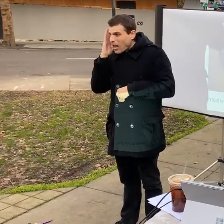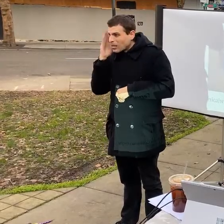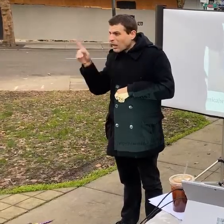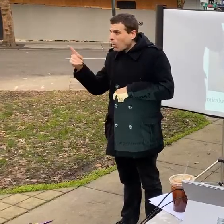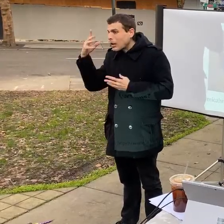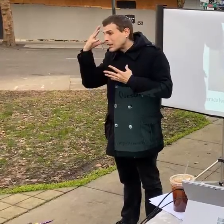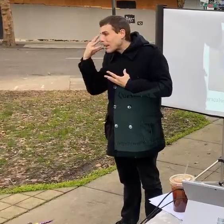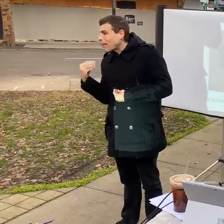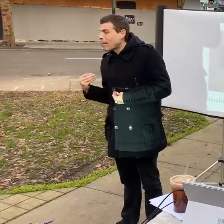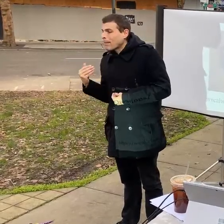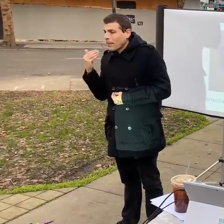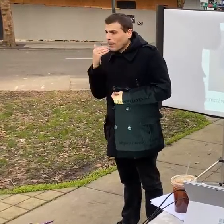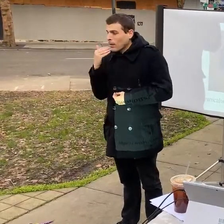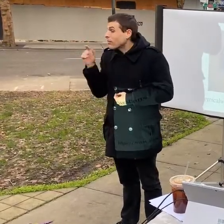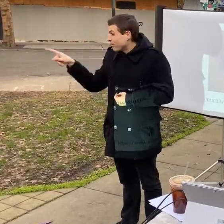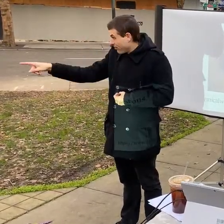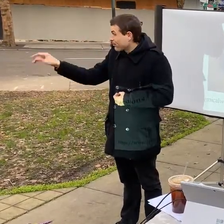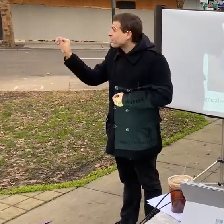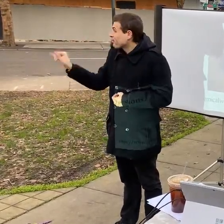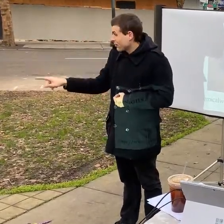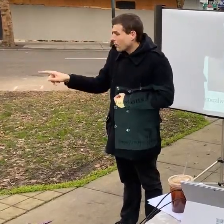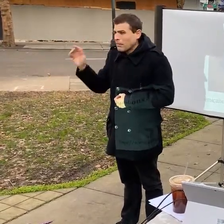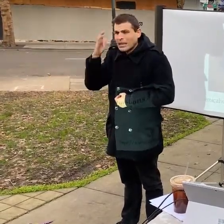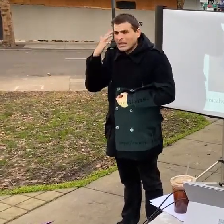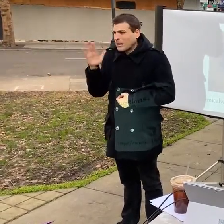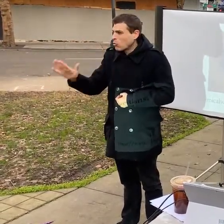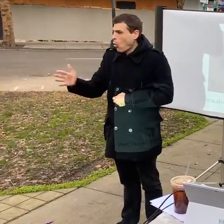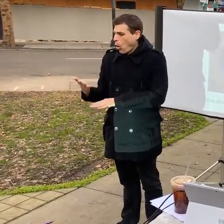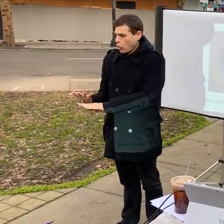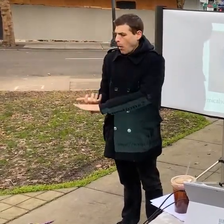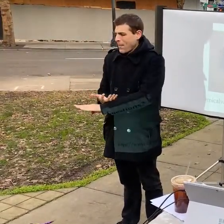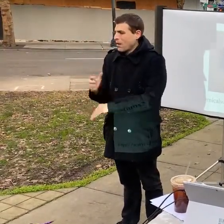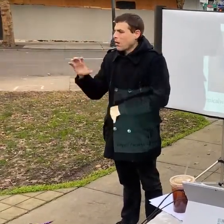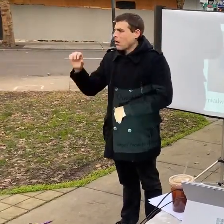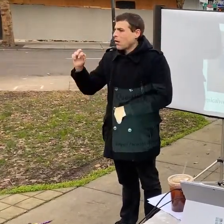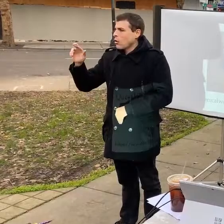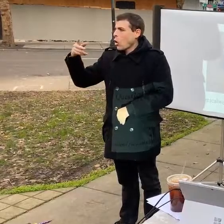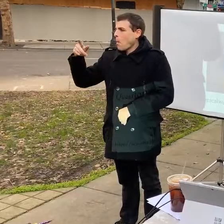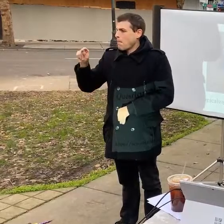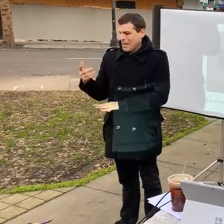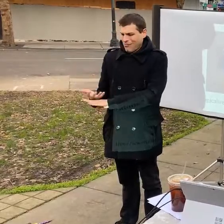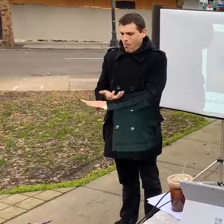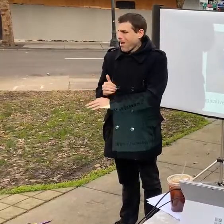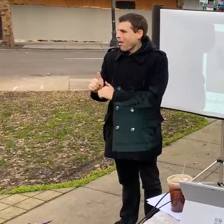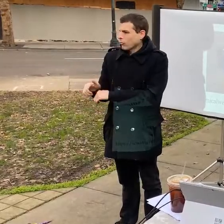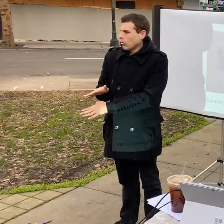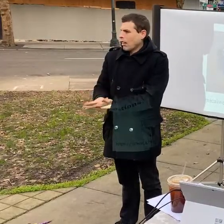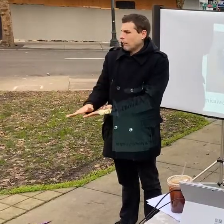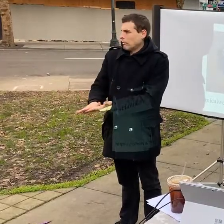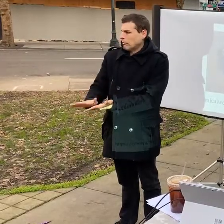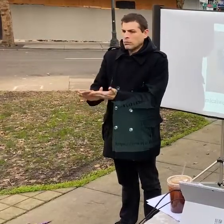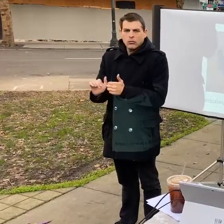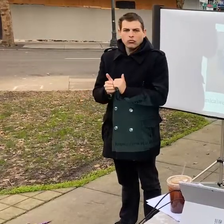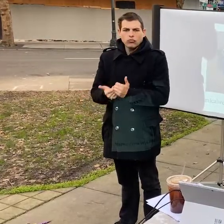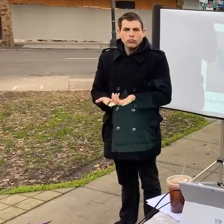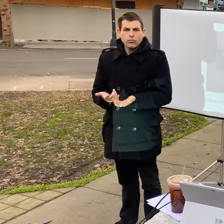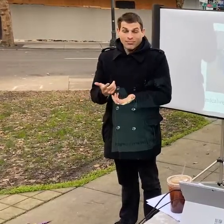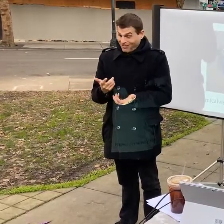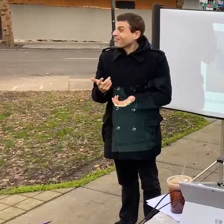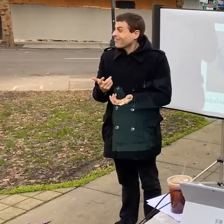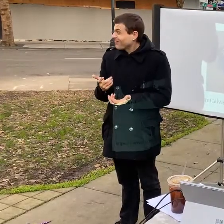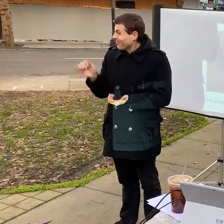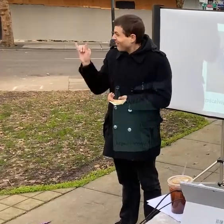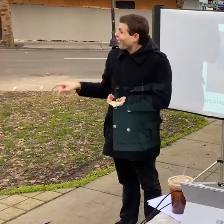because it seems like it'd impossible to get out of the carpet exactly and and you know again for me